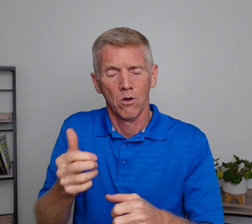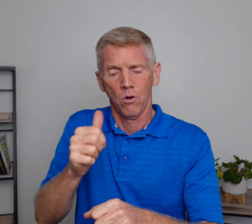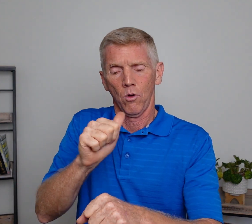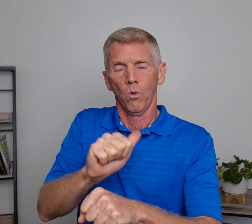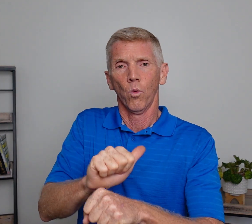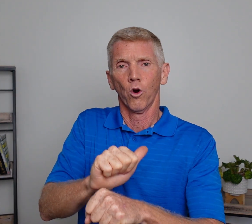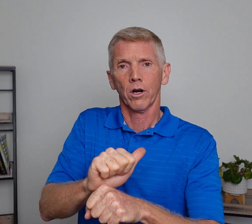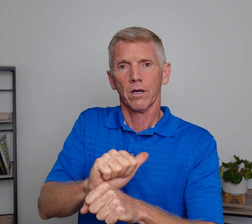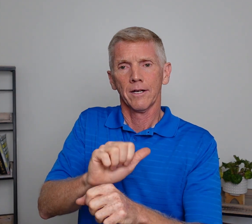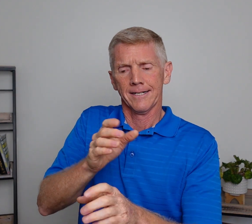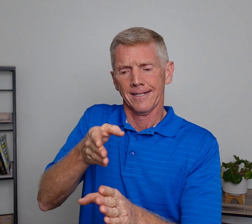Work.